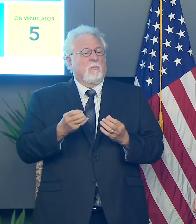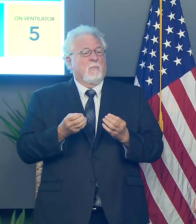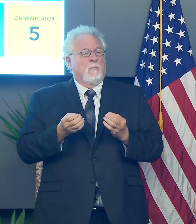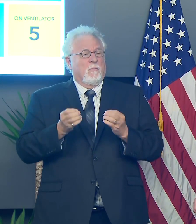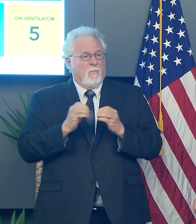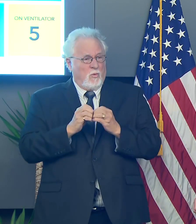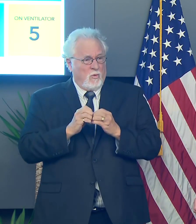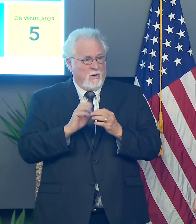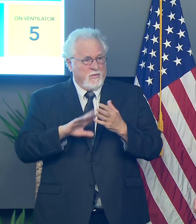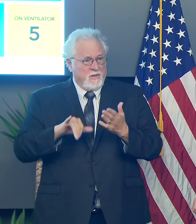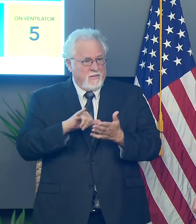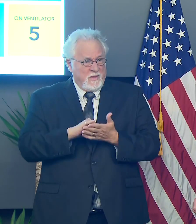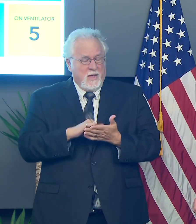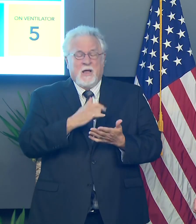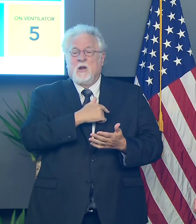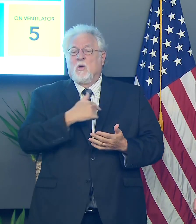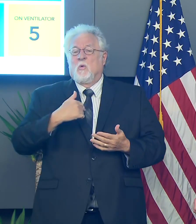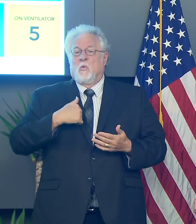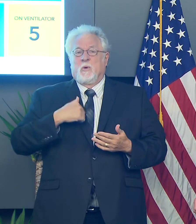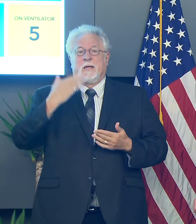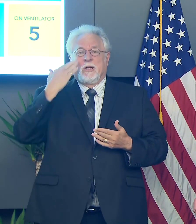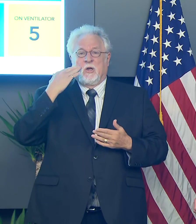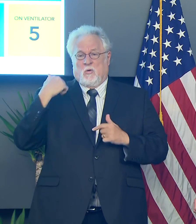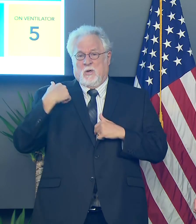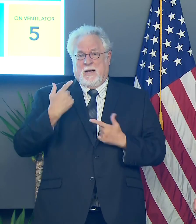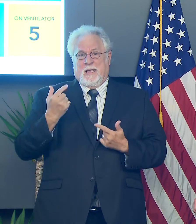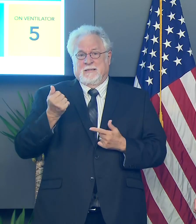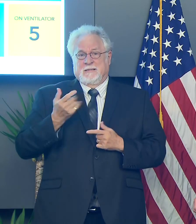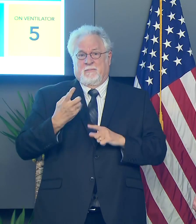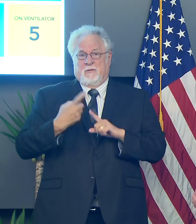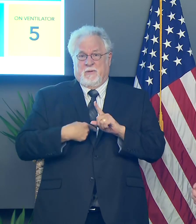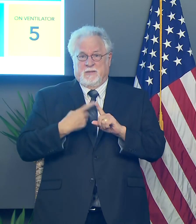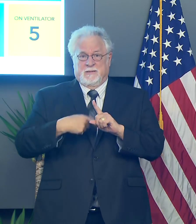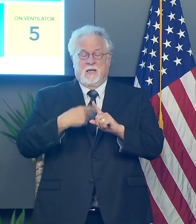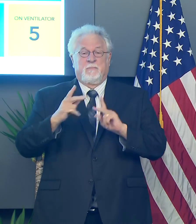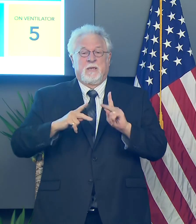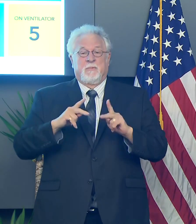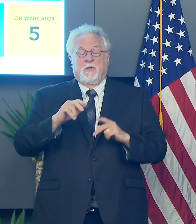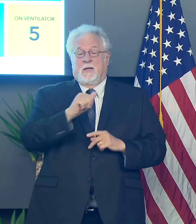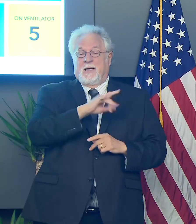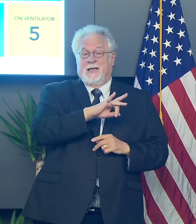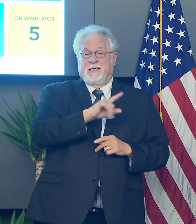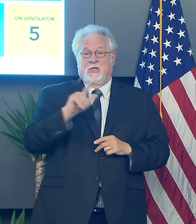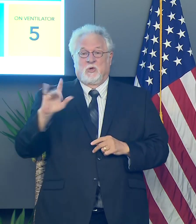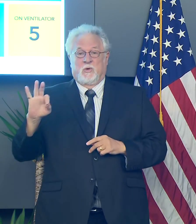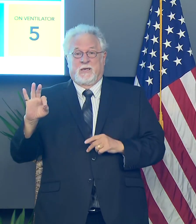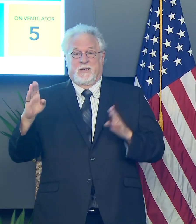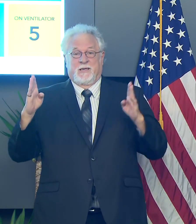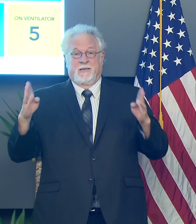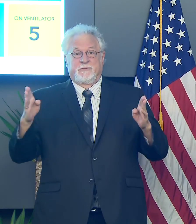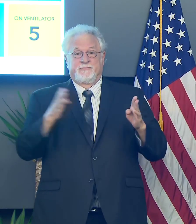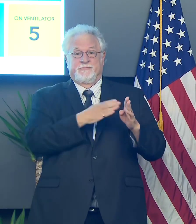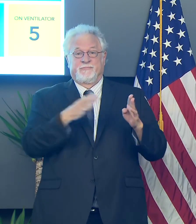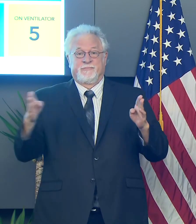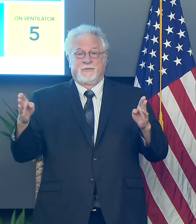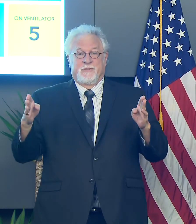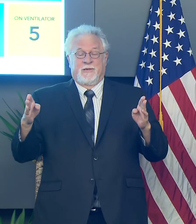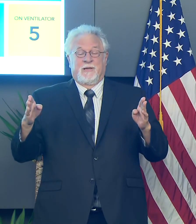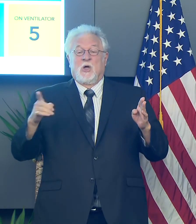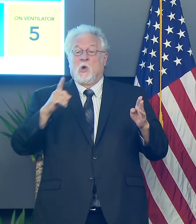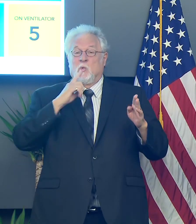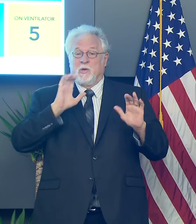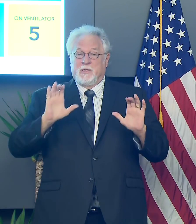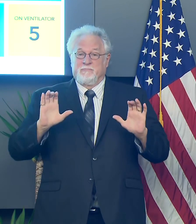even beyond that because we know that over the last couple of months it's been people who are in the 18 to 29 year old range that have really